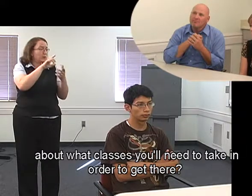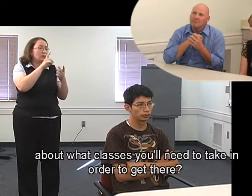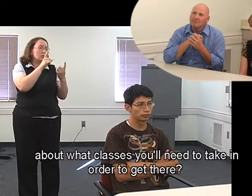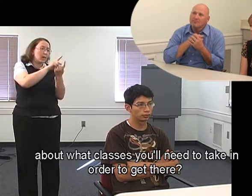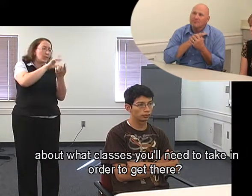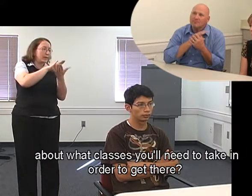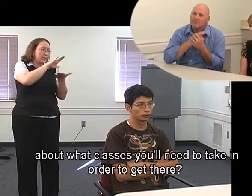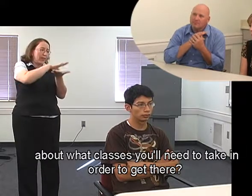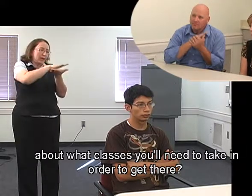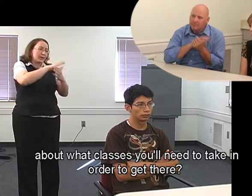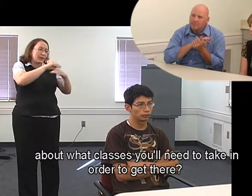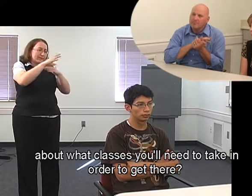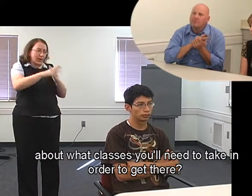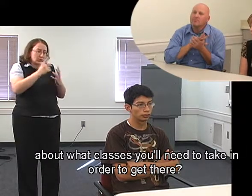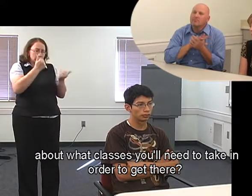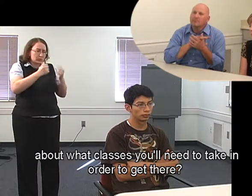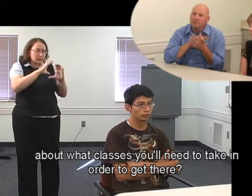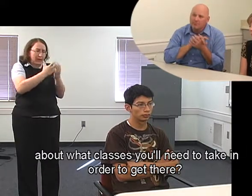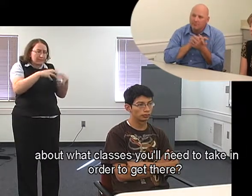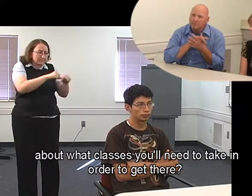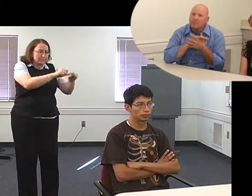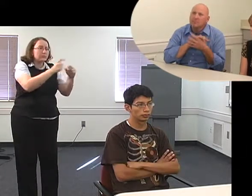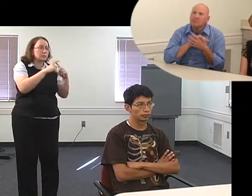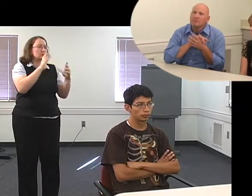classes you'll need to take in order to get there